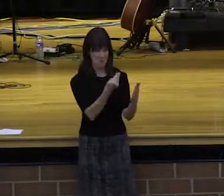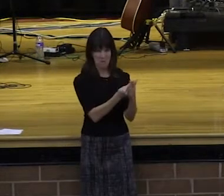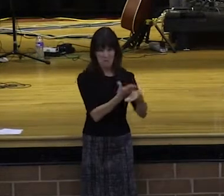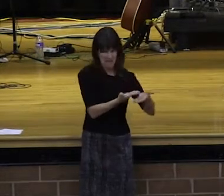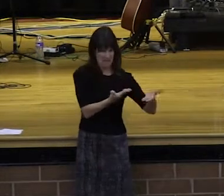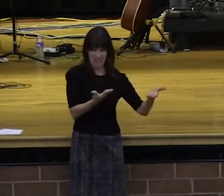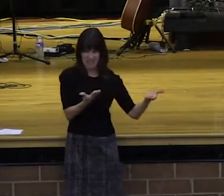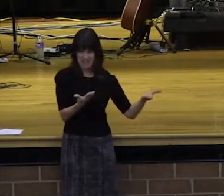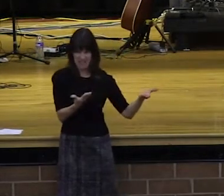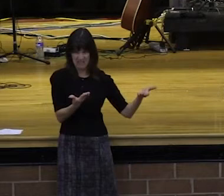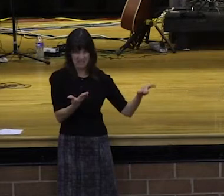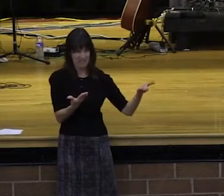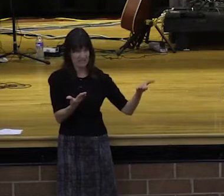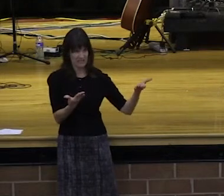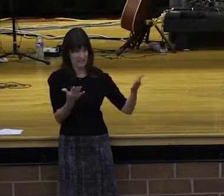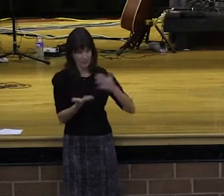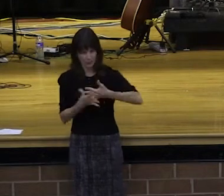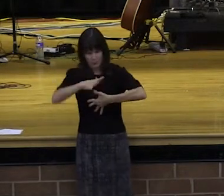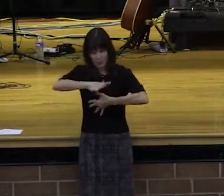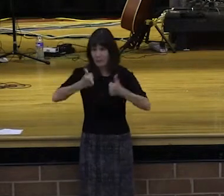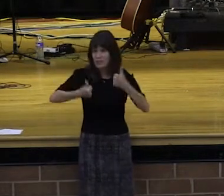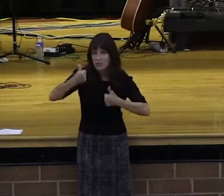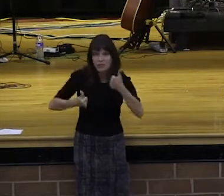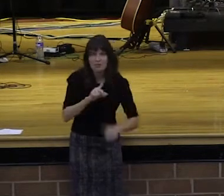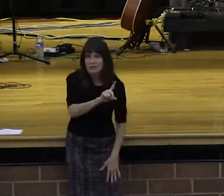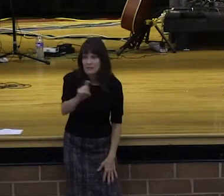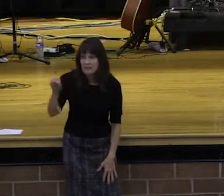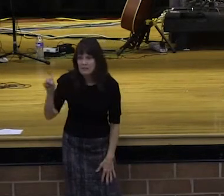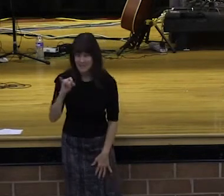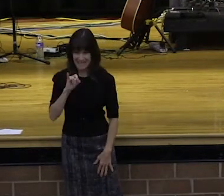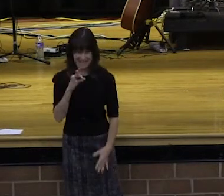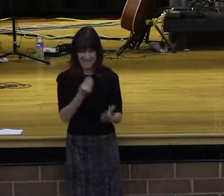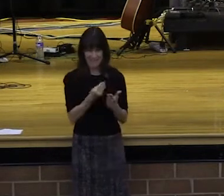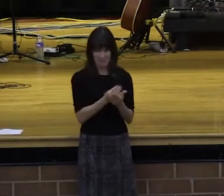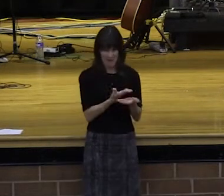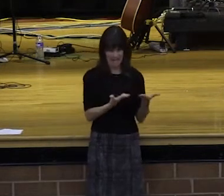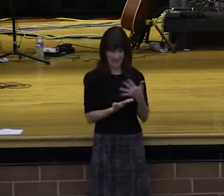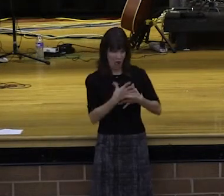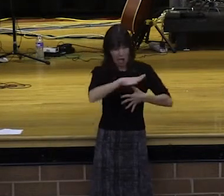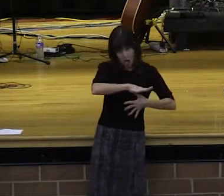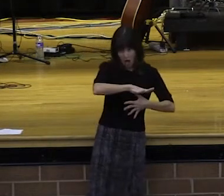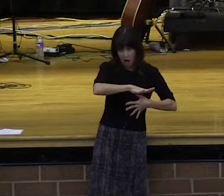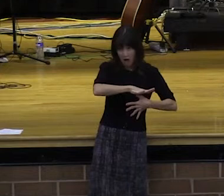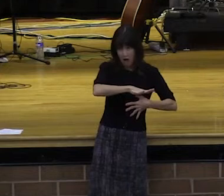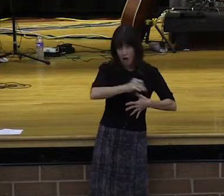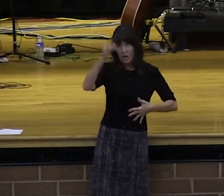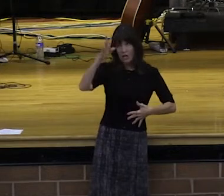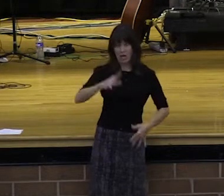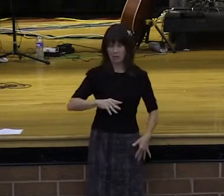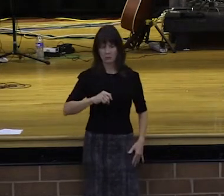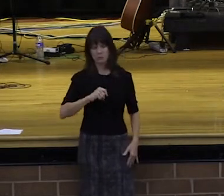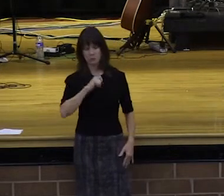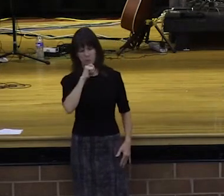God and money. You cannot worship both God and your paychecks. However, you can worship God with your money. Hallelujah.